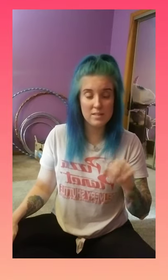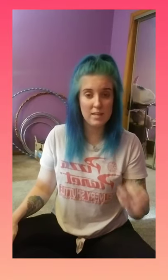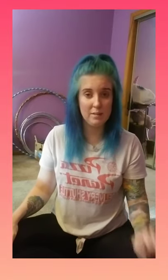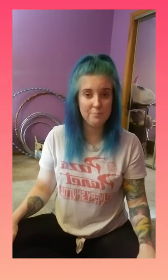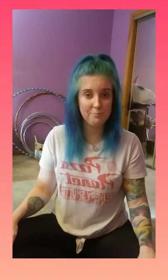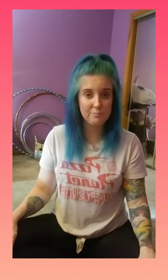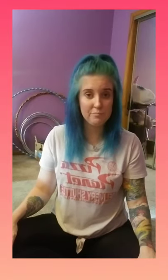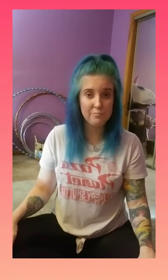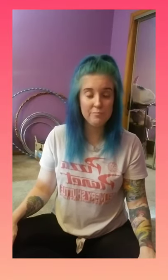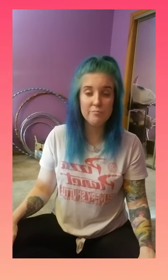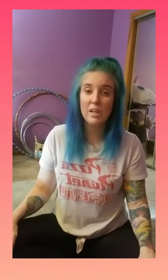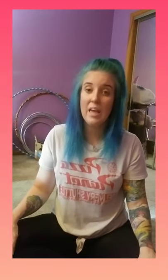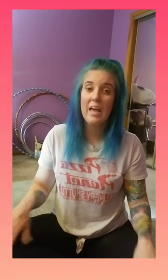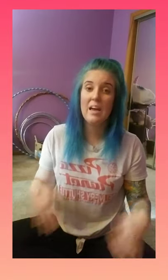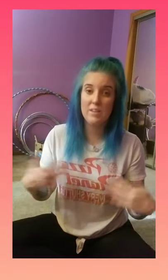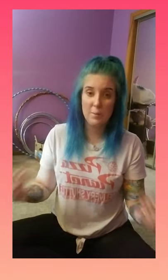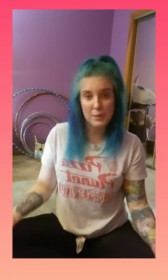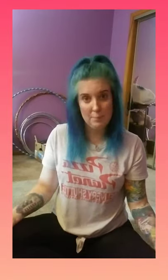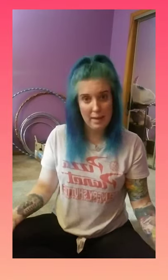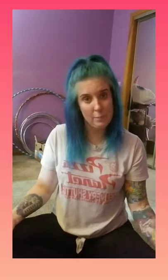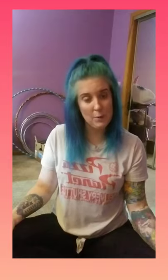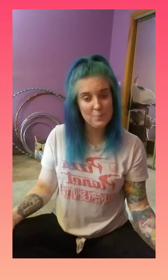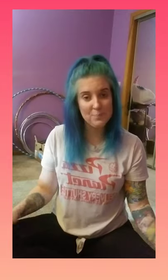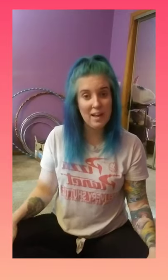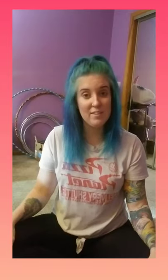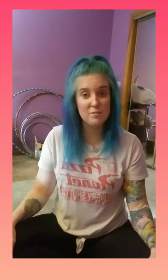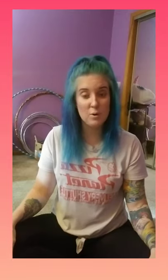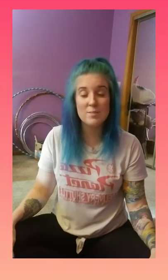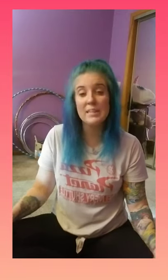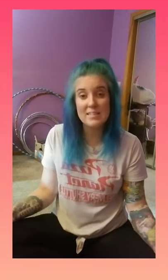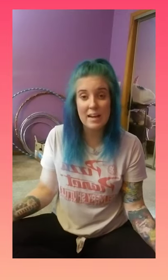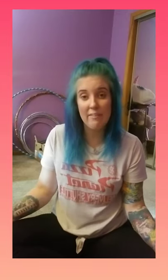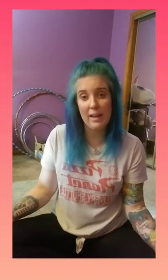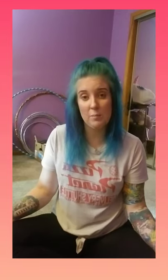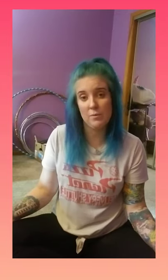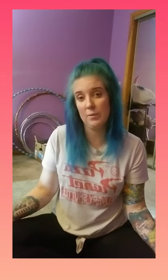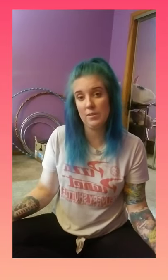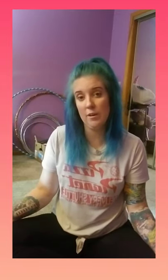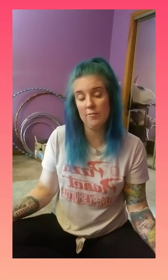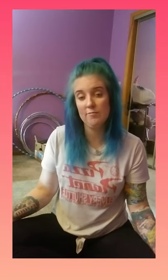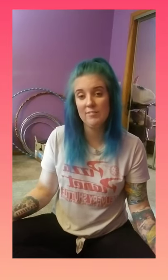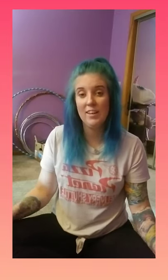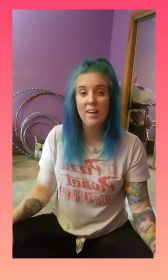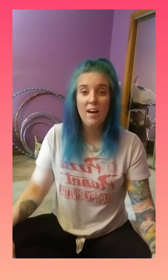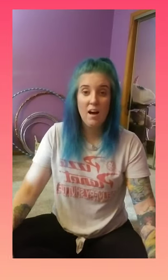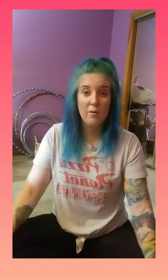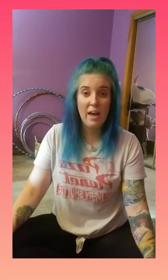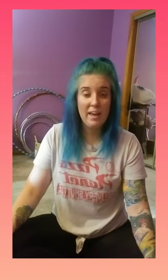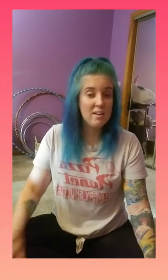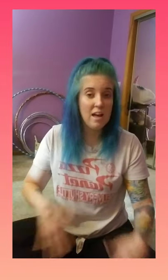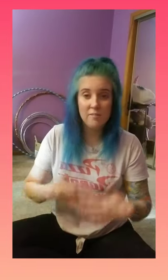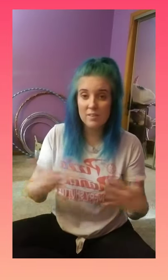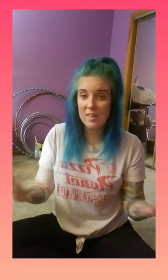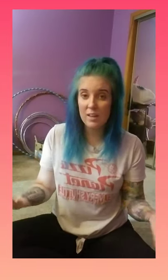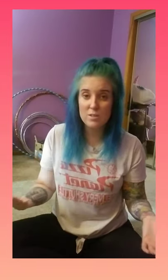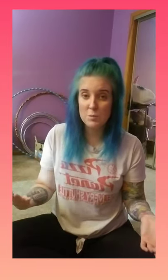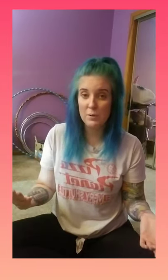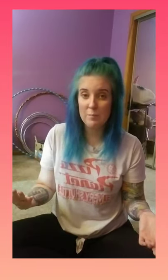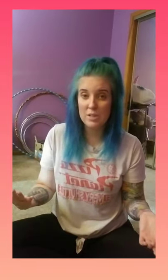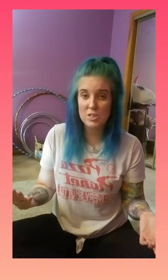sing, and then I will name the animal. And then of course, I'm going to sign the animal with you. Okay, everything else is pretty much the